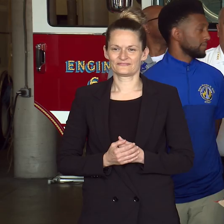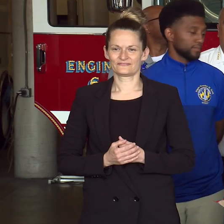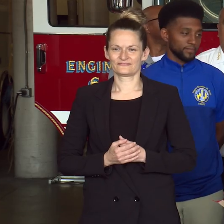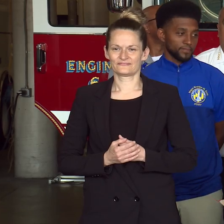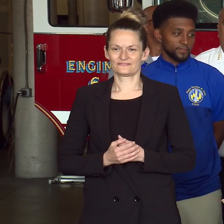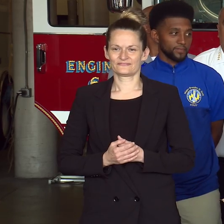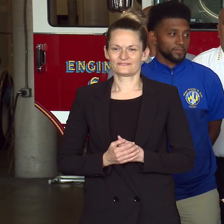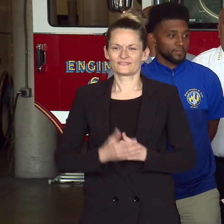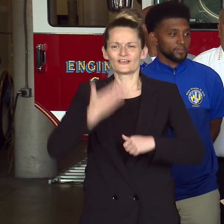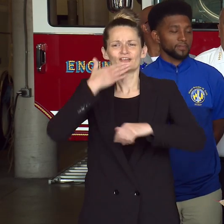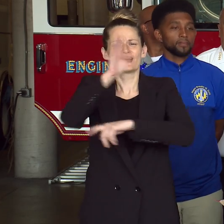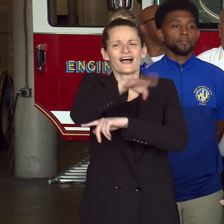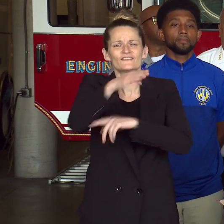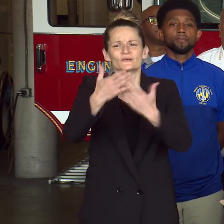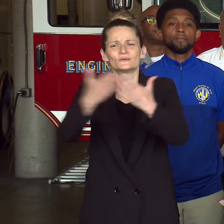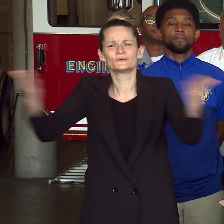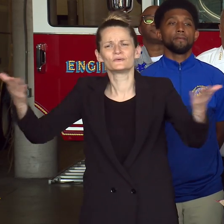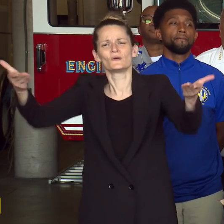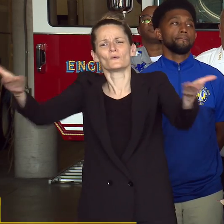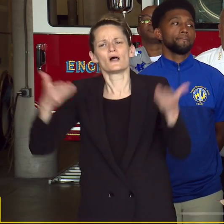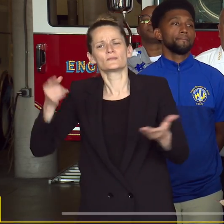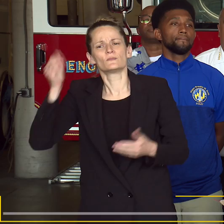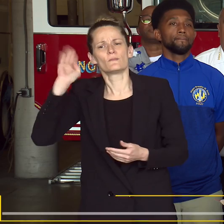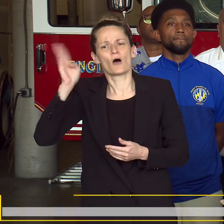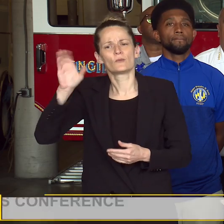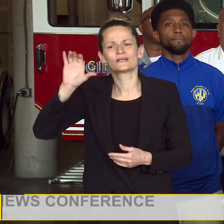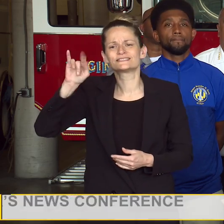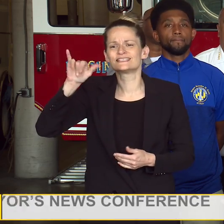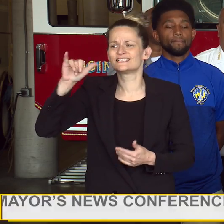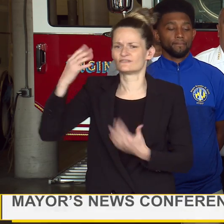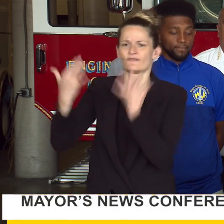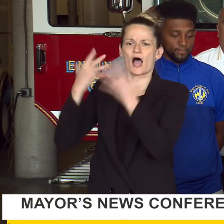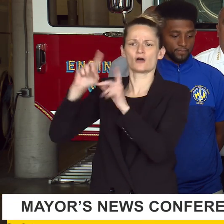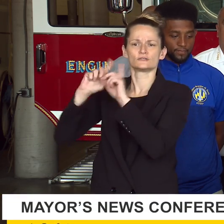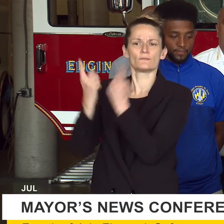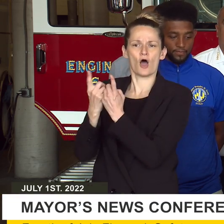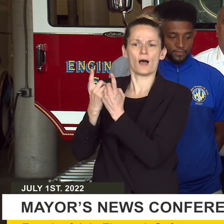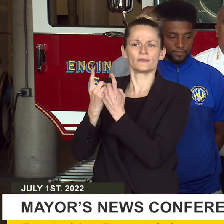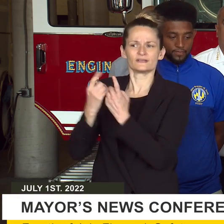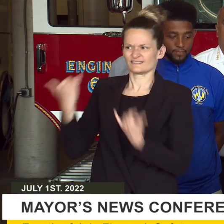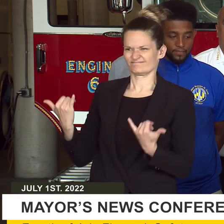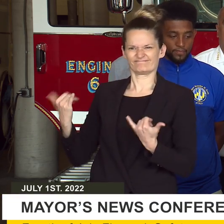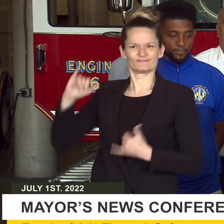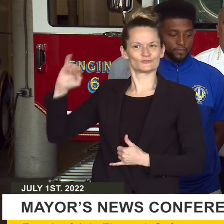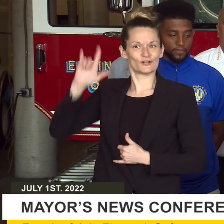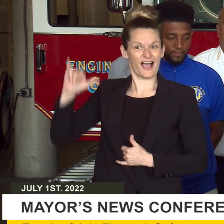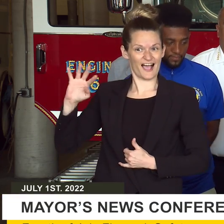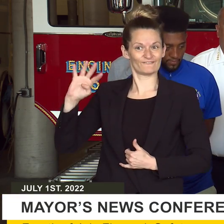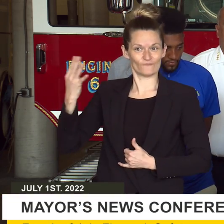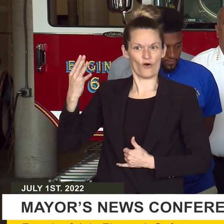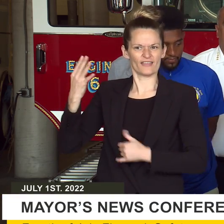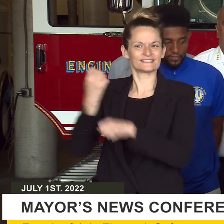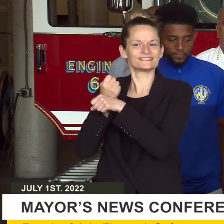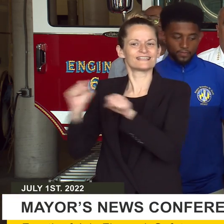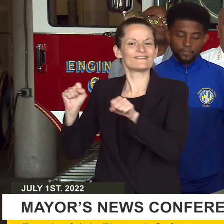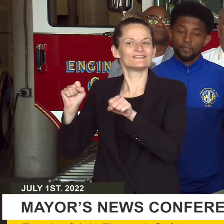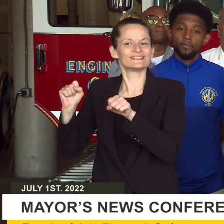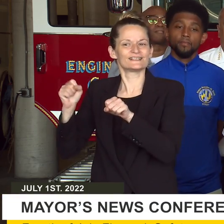Good afternoon and welcome to the Baltimore City Fire Department July 4th Fire Safety Press Conference.